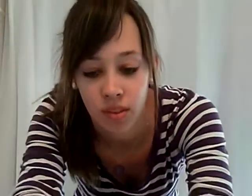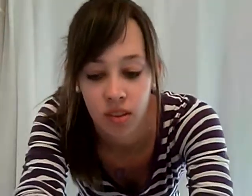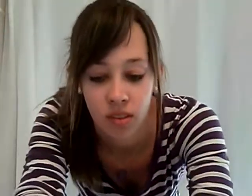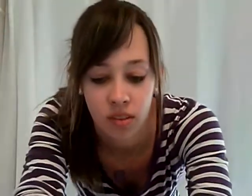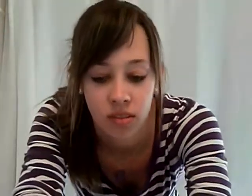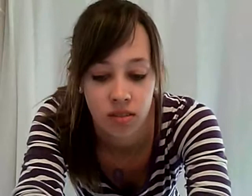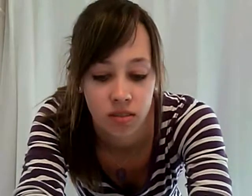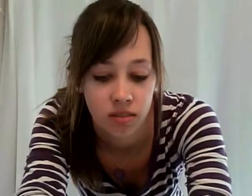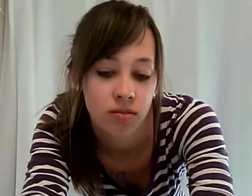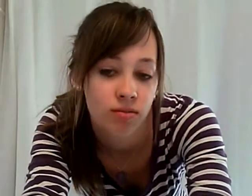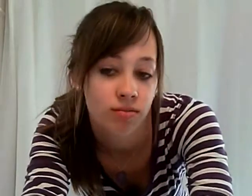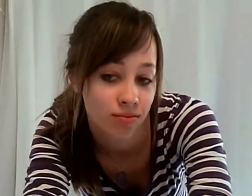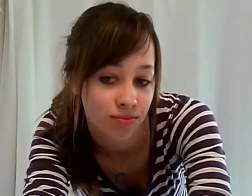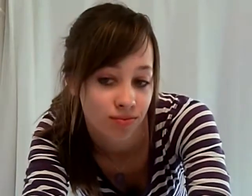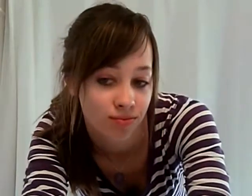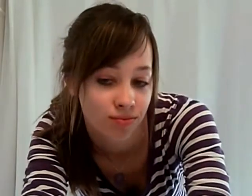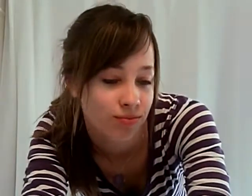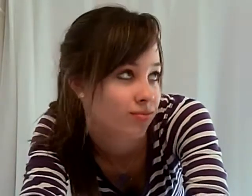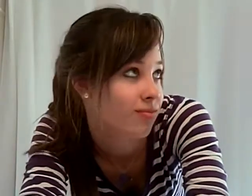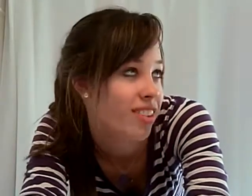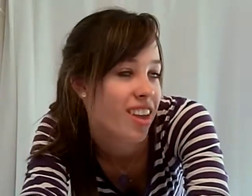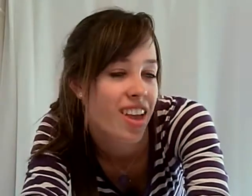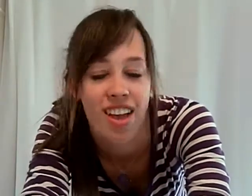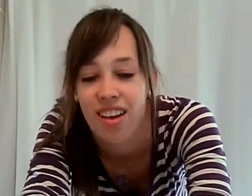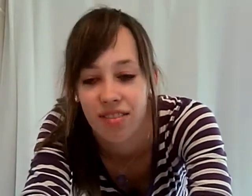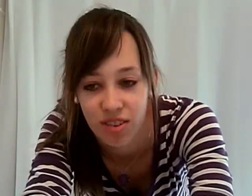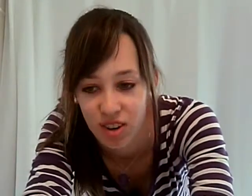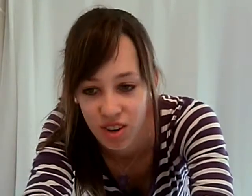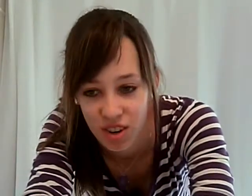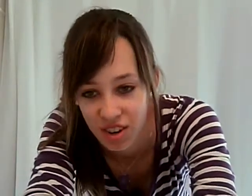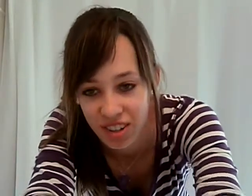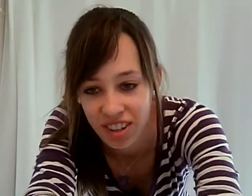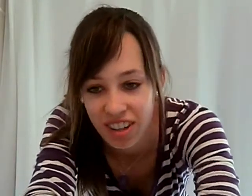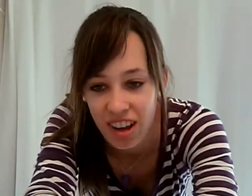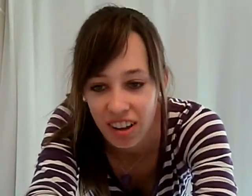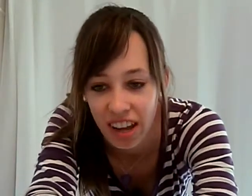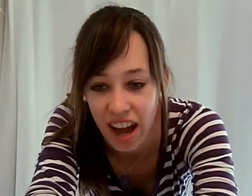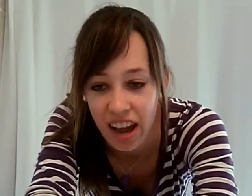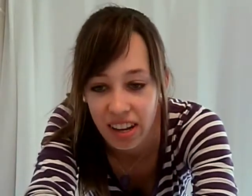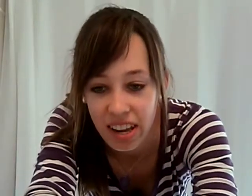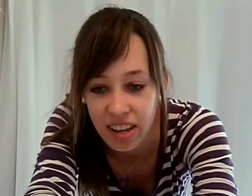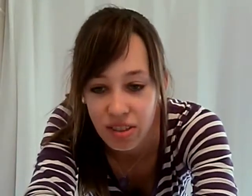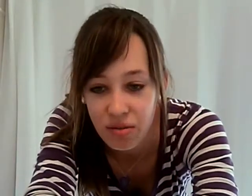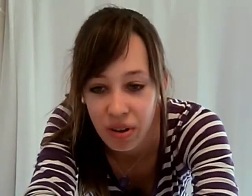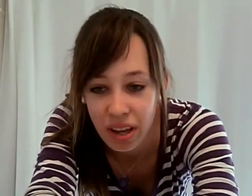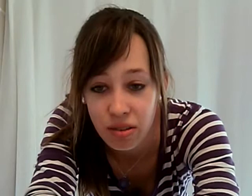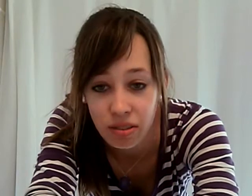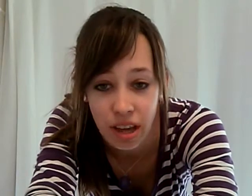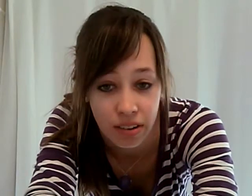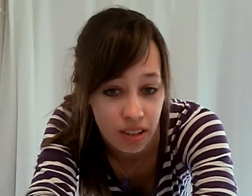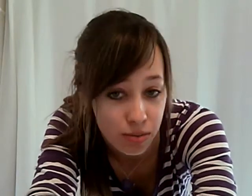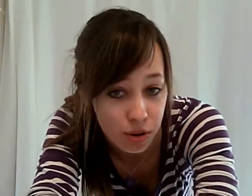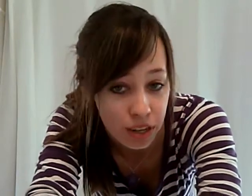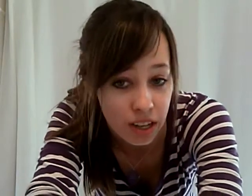love is the best sound I have ever heard. Okay, I like the way you sound in the morning.